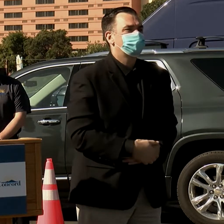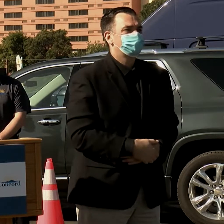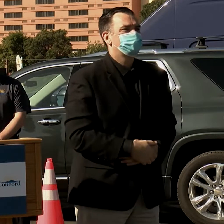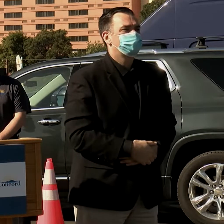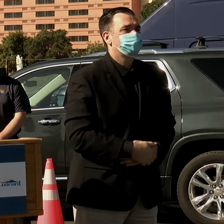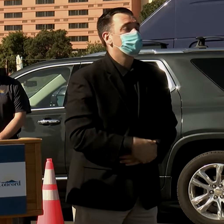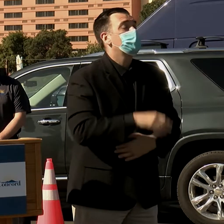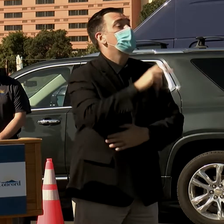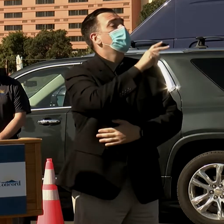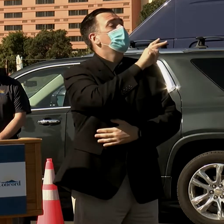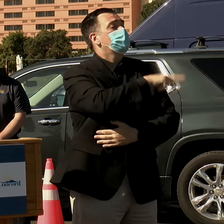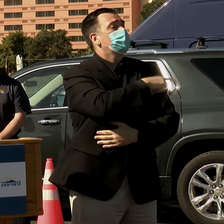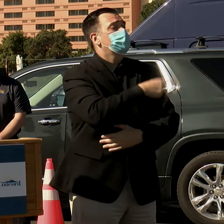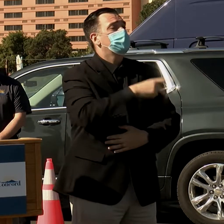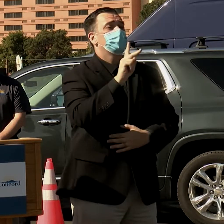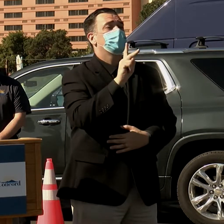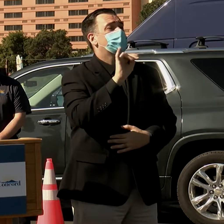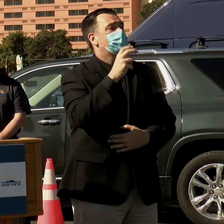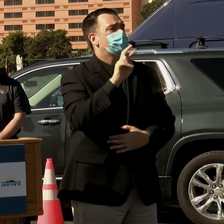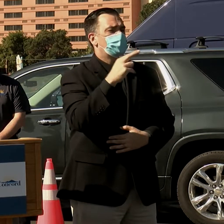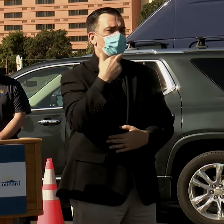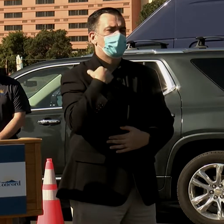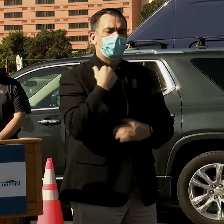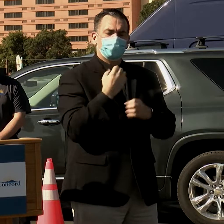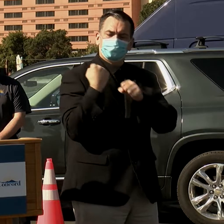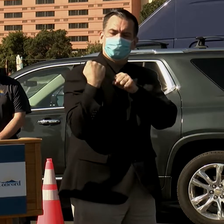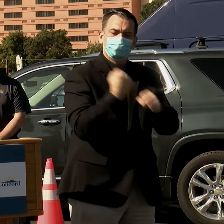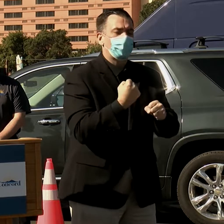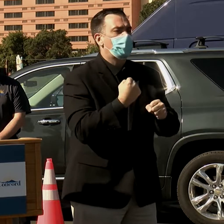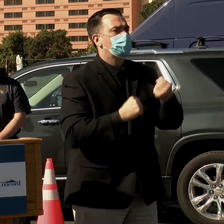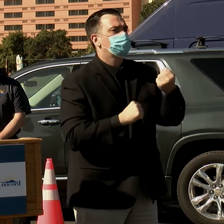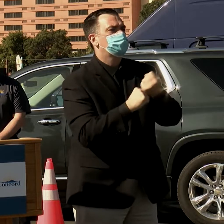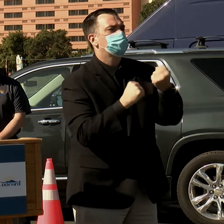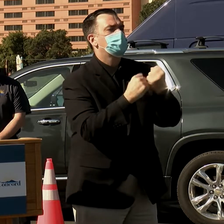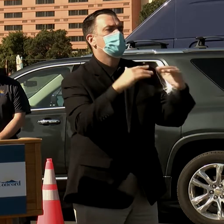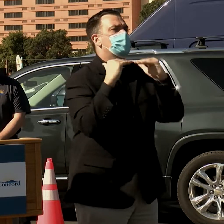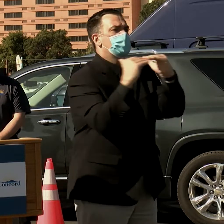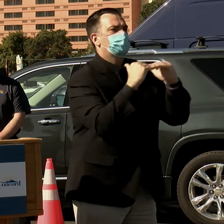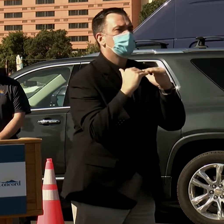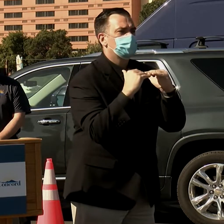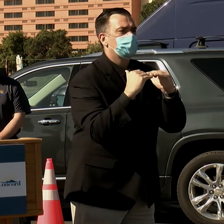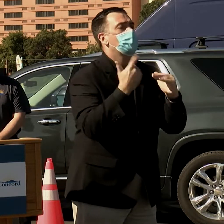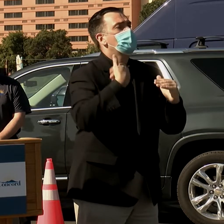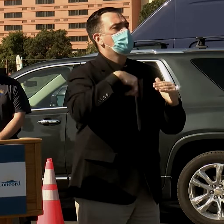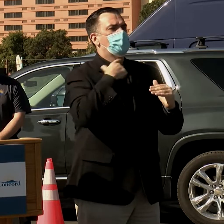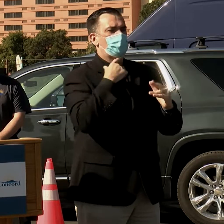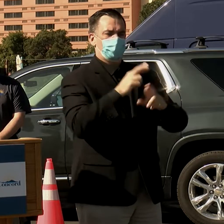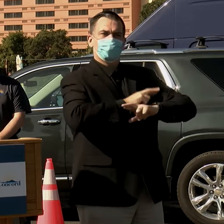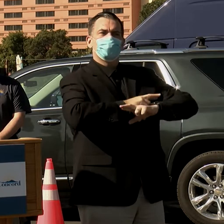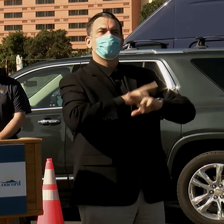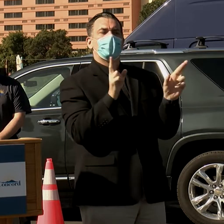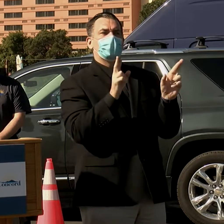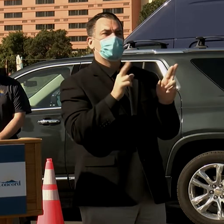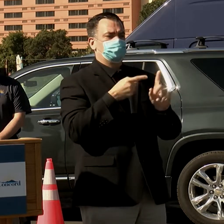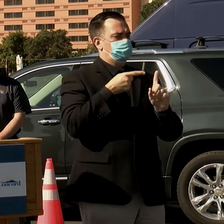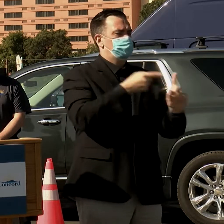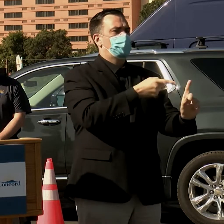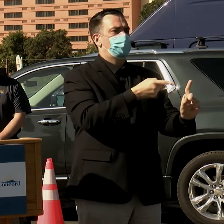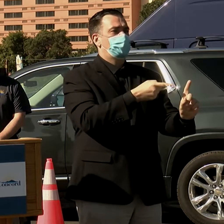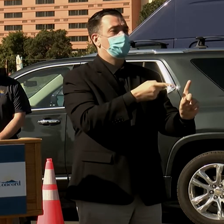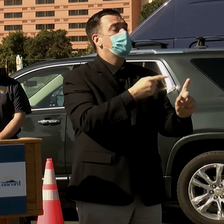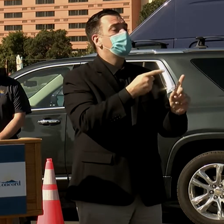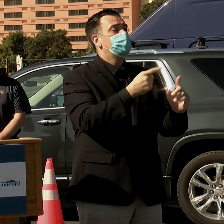Kaiser Permanente has always had a deep commitment to health equity, and we are ideally positioned to help reduce health